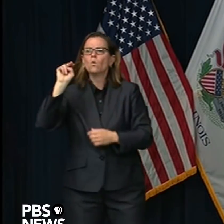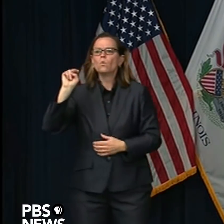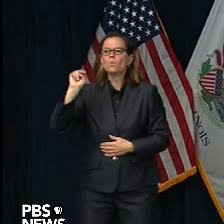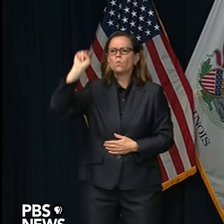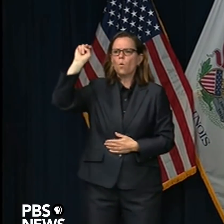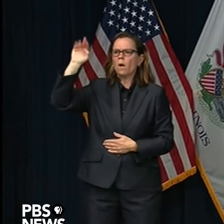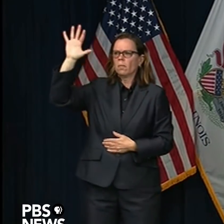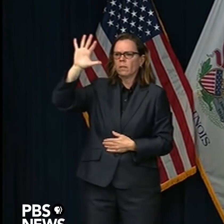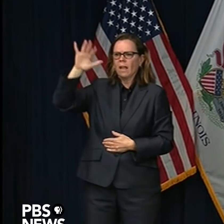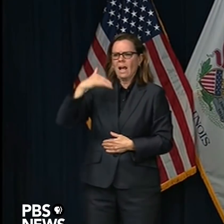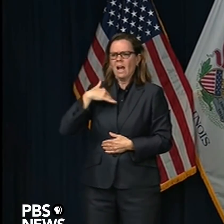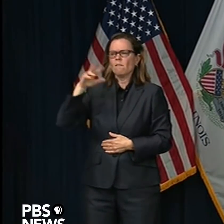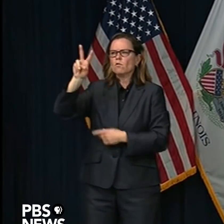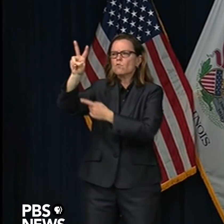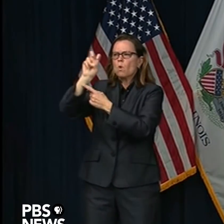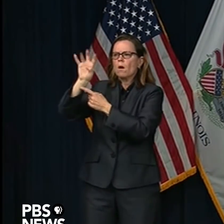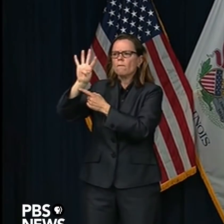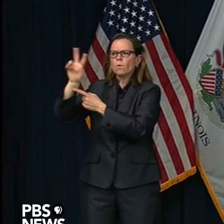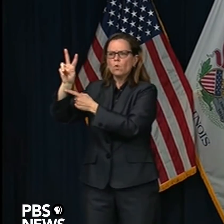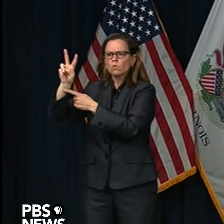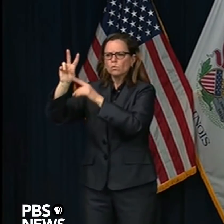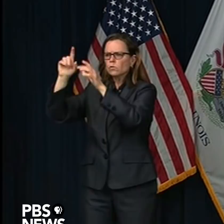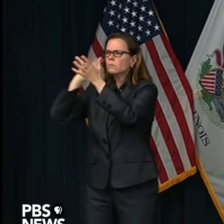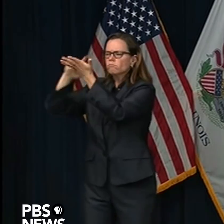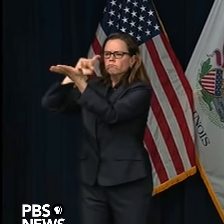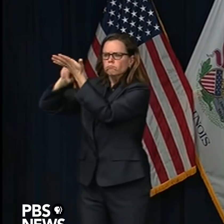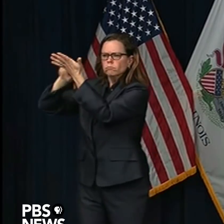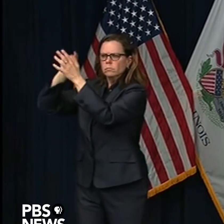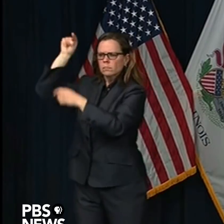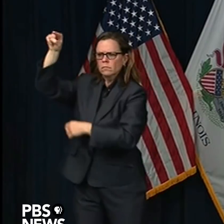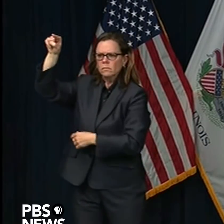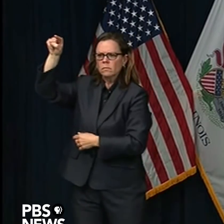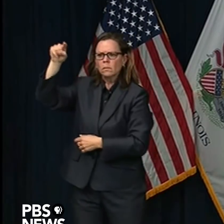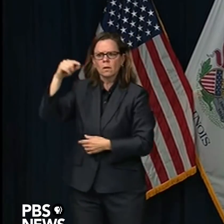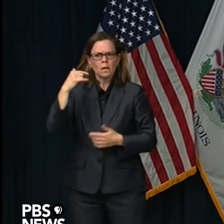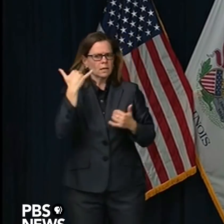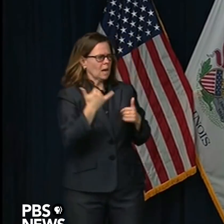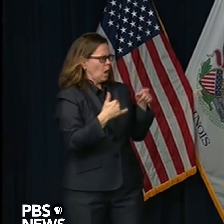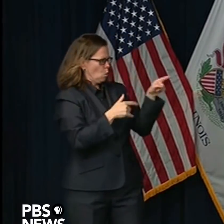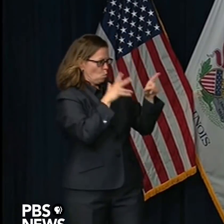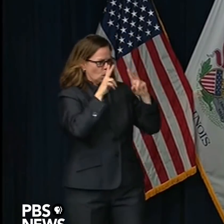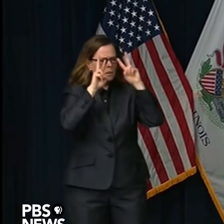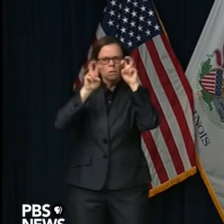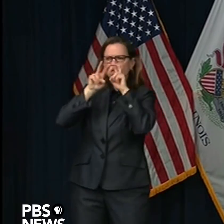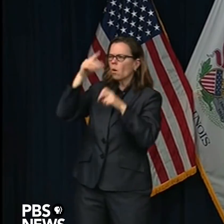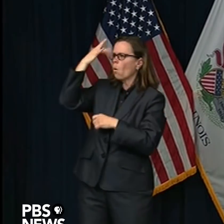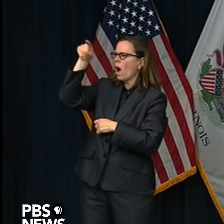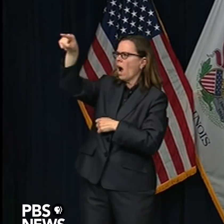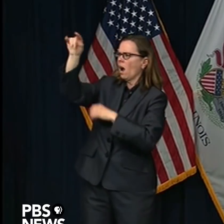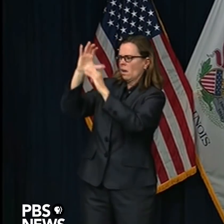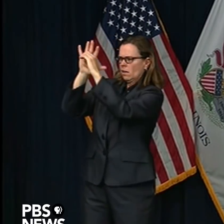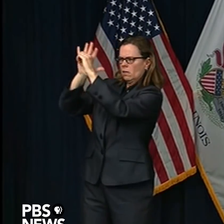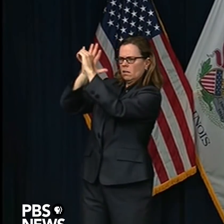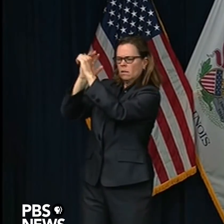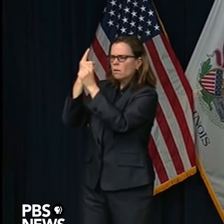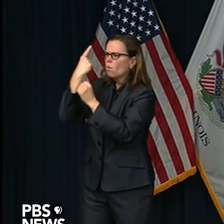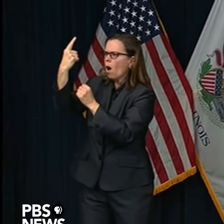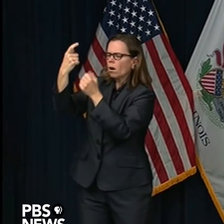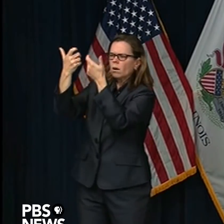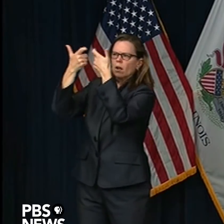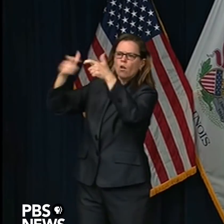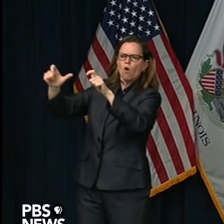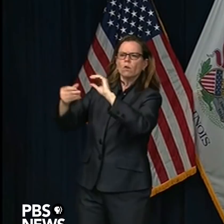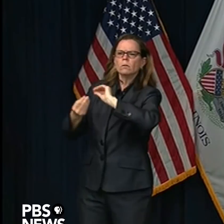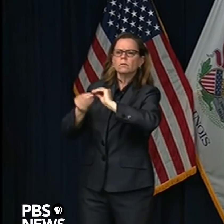Are public health officials investigating that area for potential reasons behind the higher level of cases there? So, yes, we know that there are